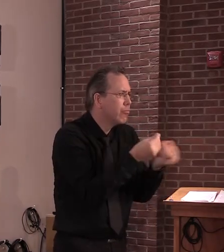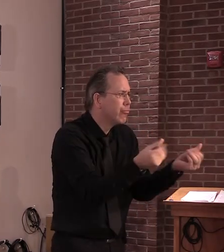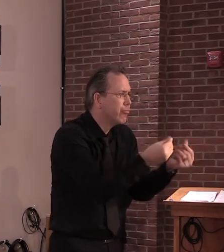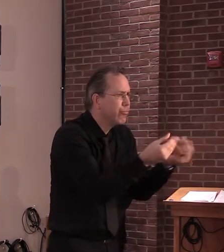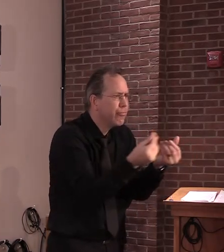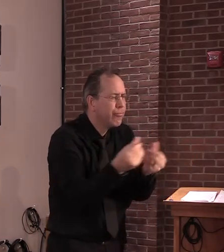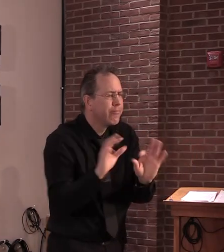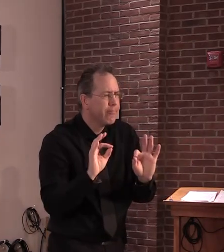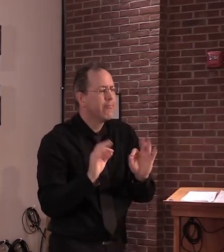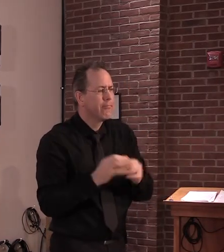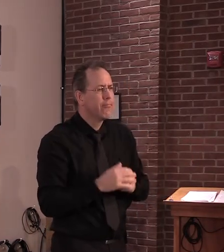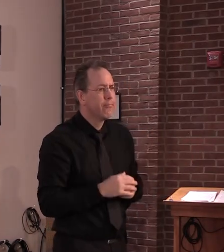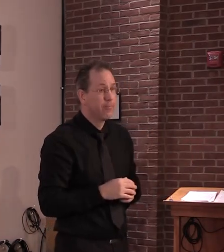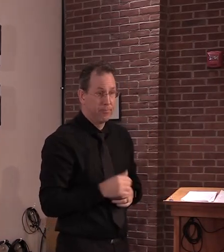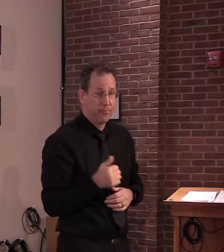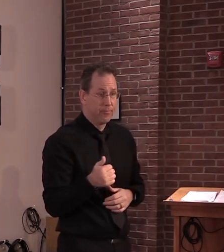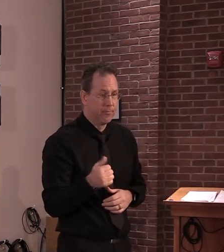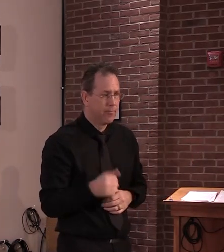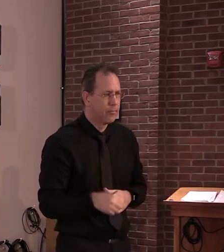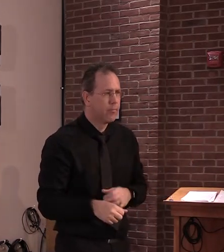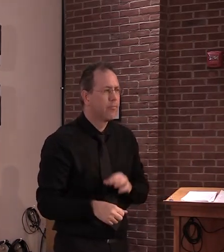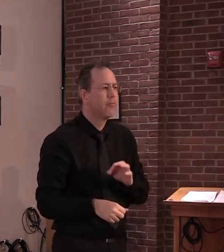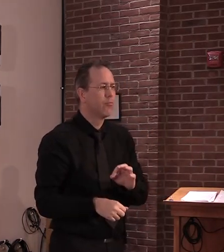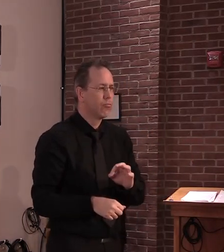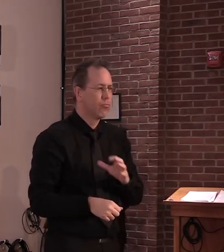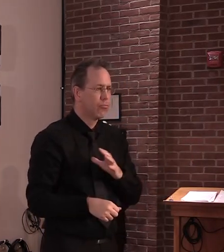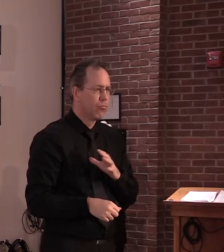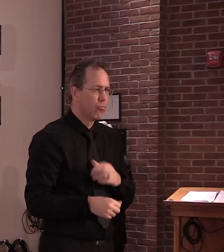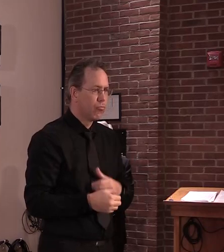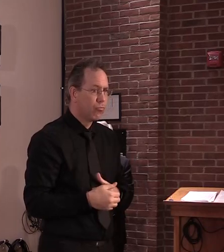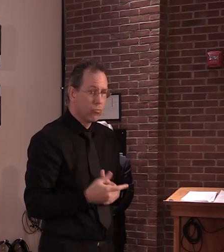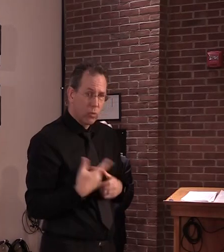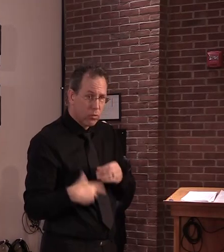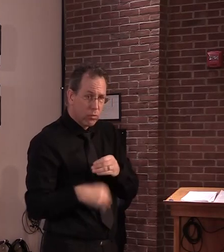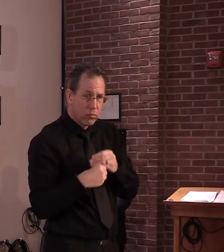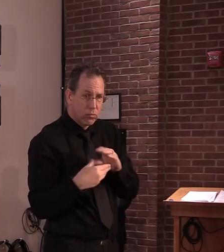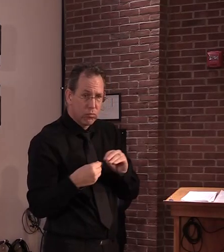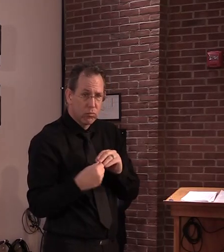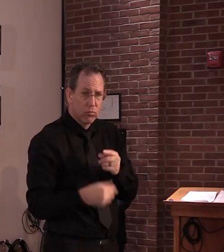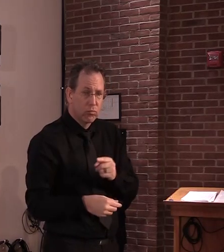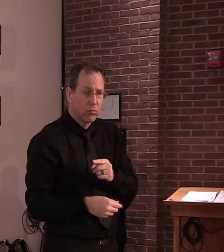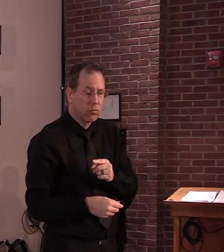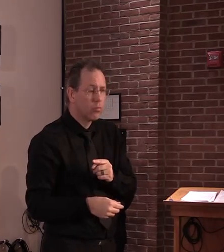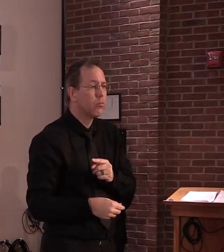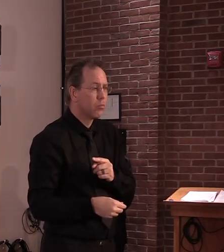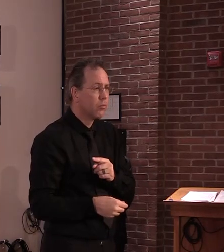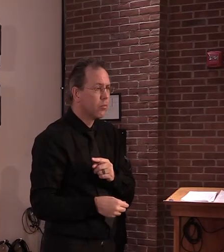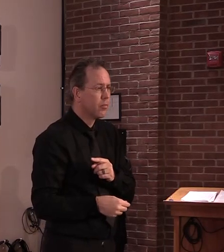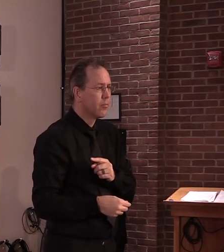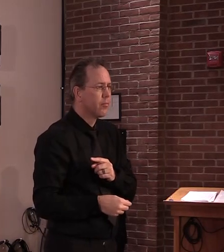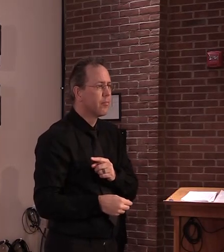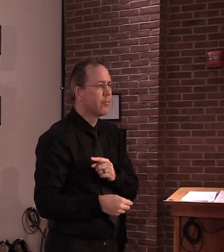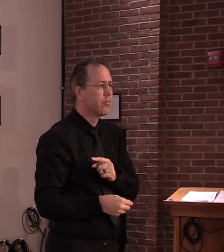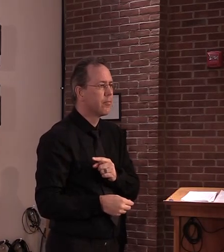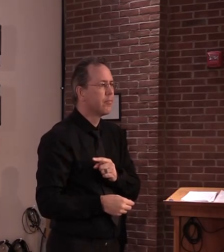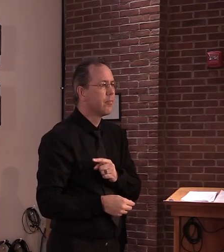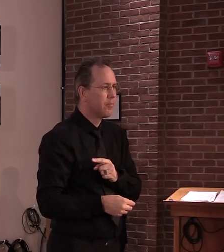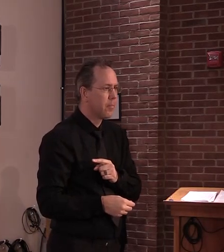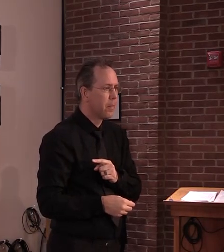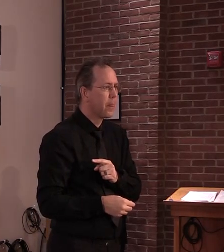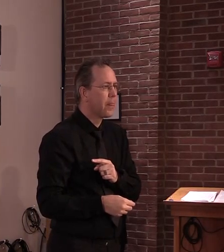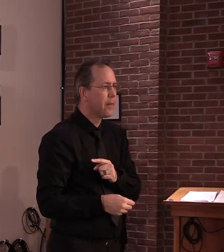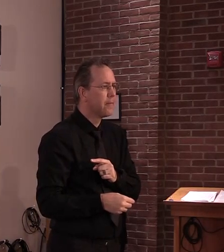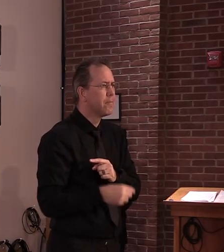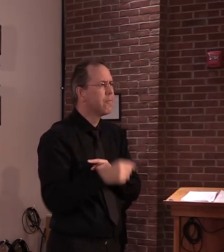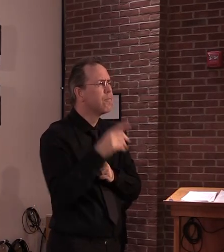Do you think those antivirals would better if, you we've talked about a second wave in the fall or perhaps next winter? Do you think